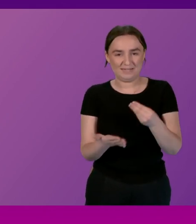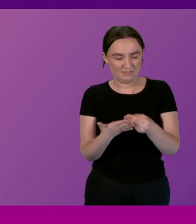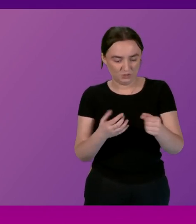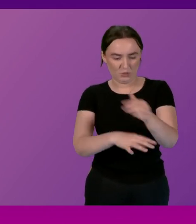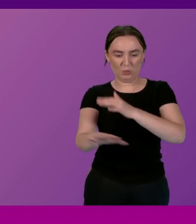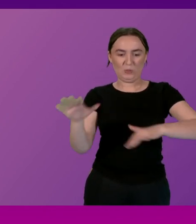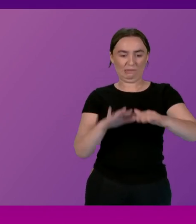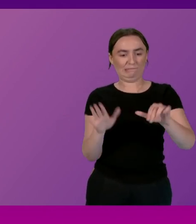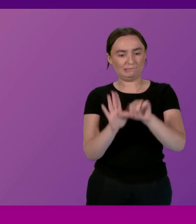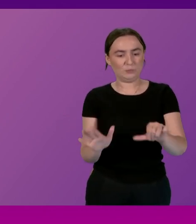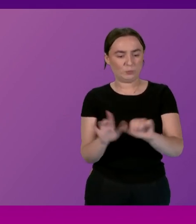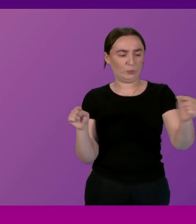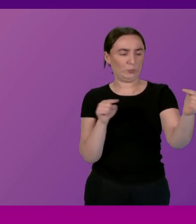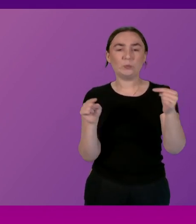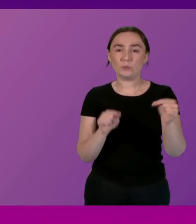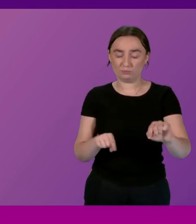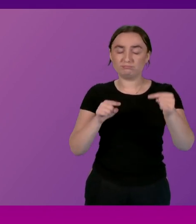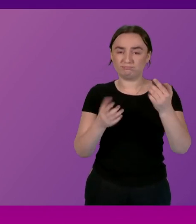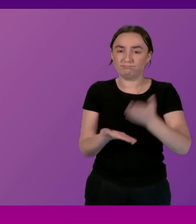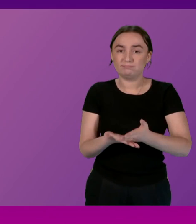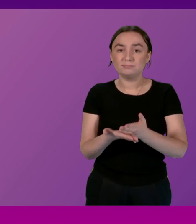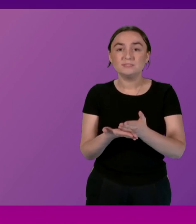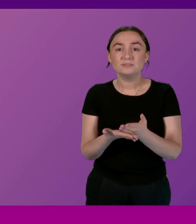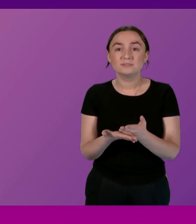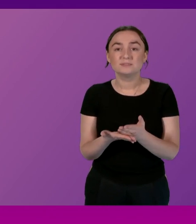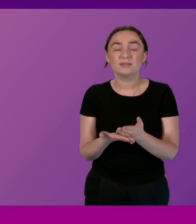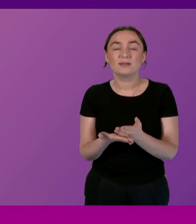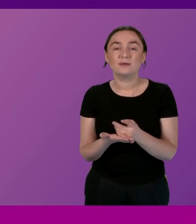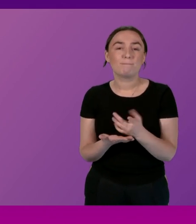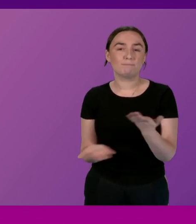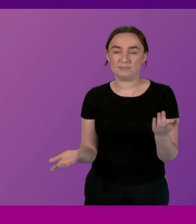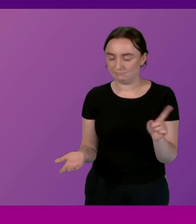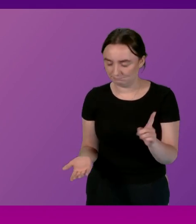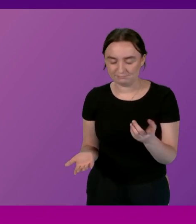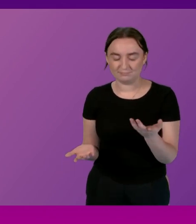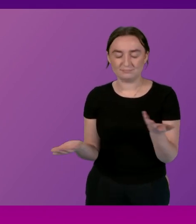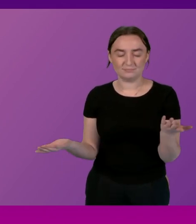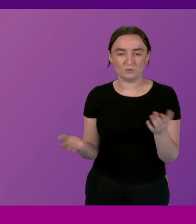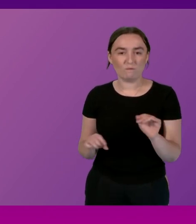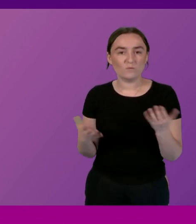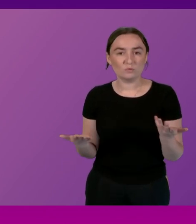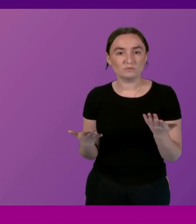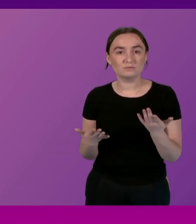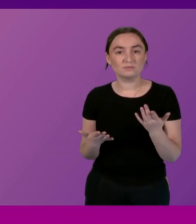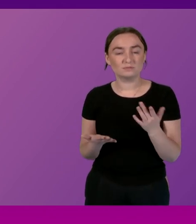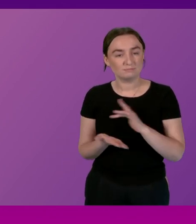but I also make no apologies whatsoever for ensuring that at the heart of our principles